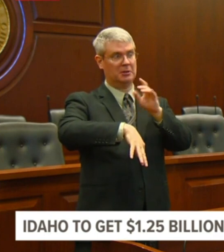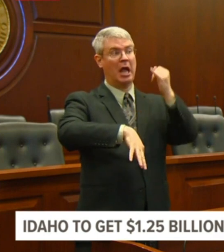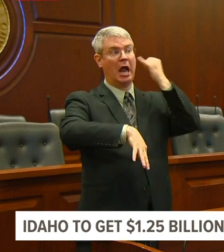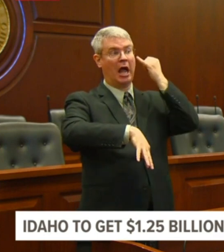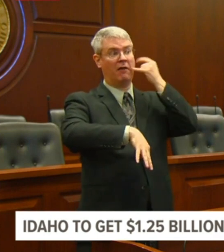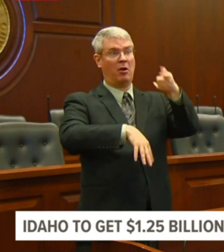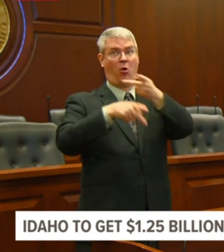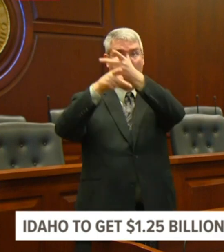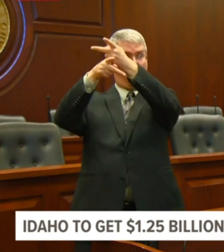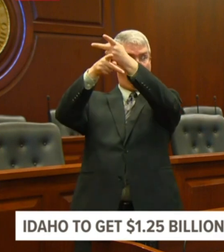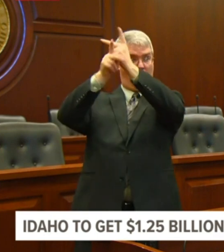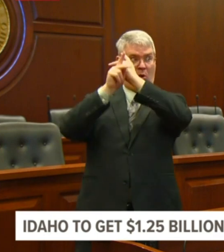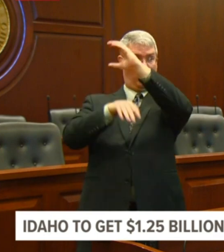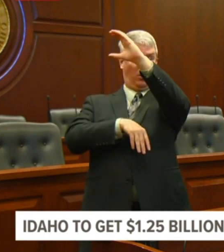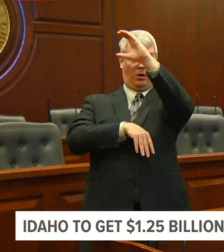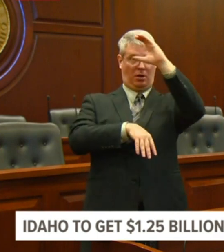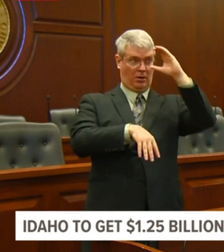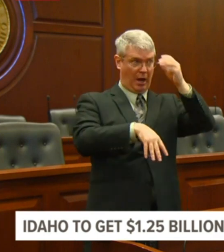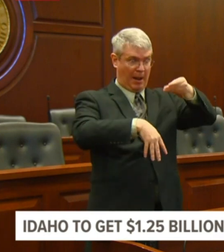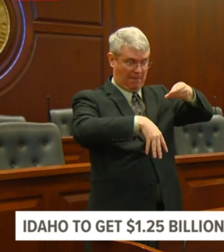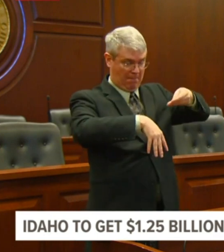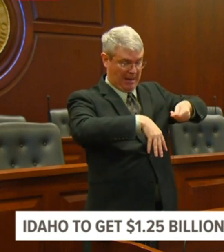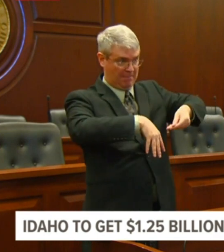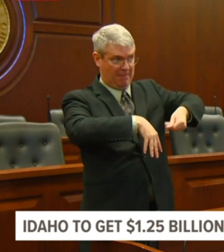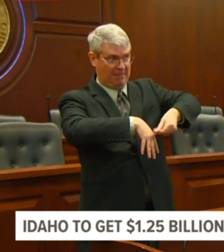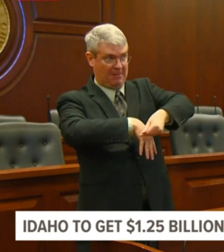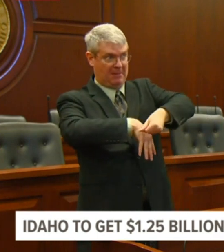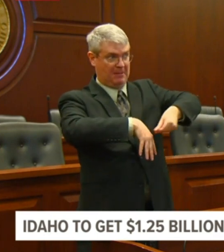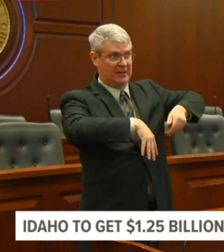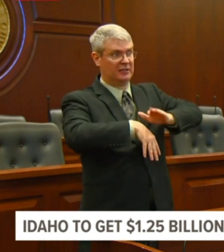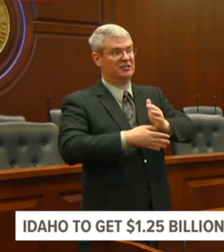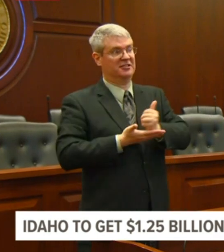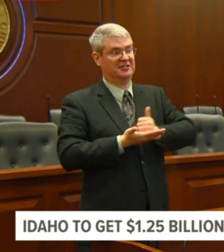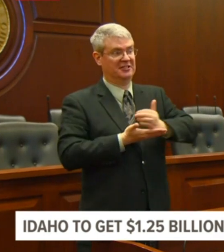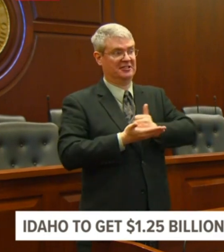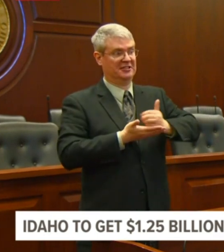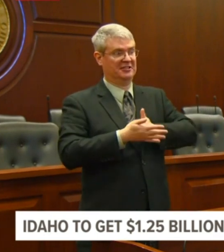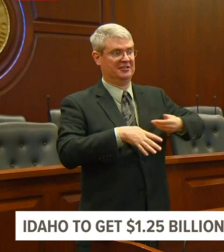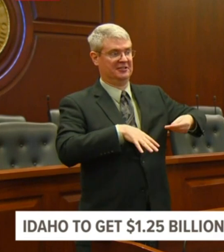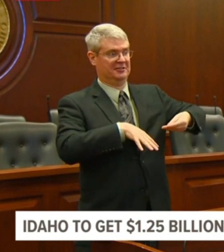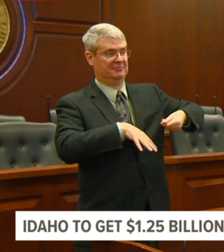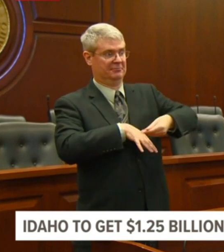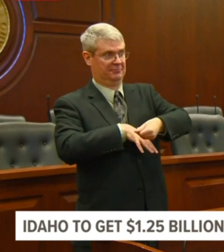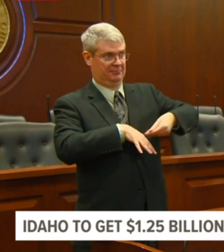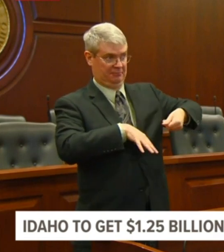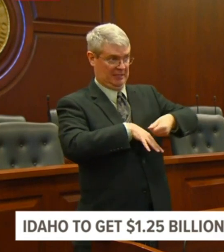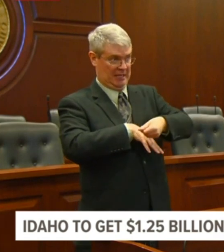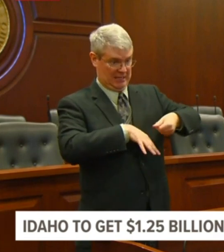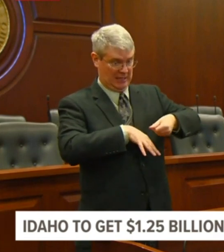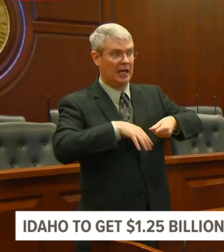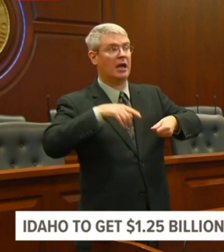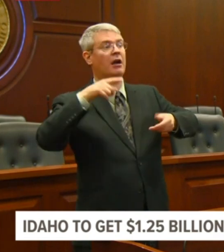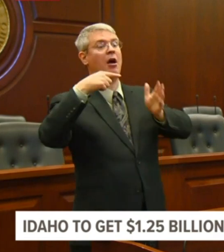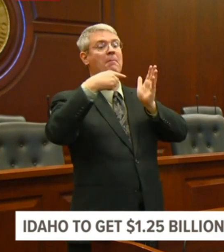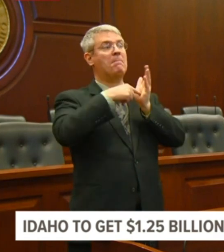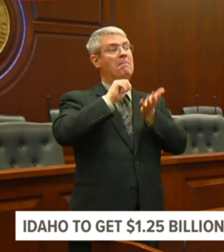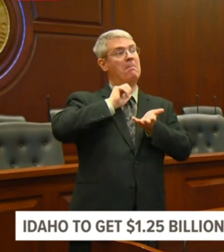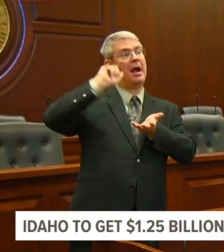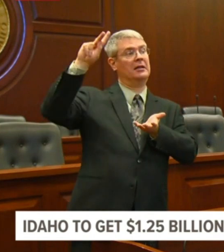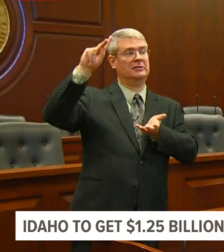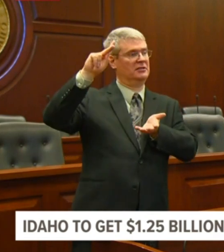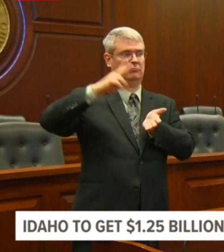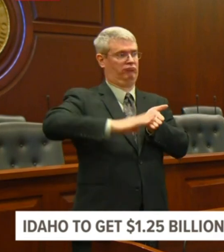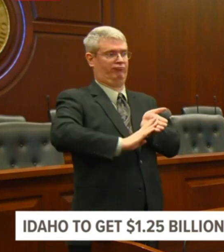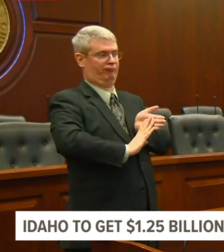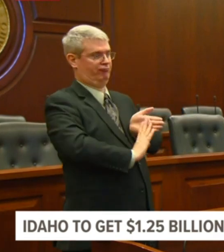that's a grant rather than a loan. And so, but there's all these different programs, but I, Jeremy, what's the